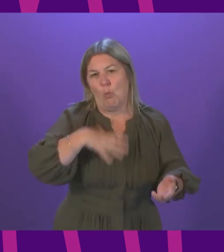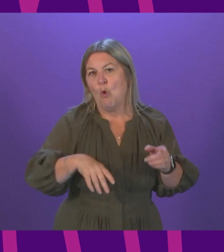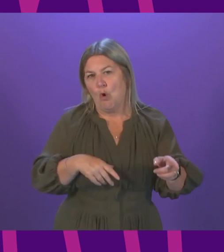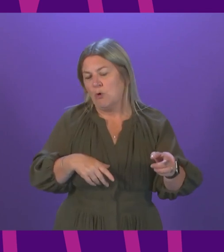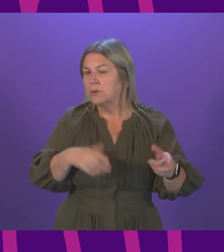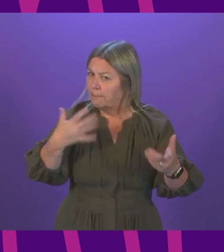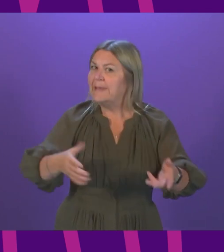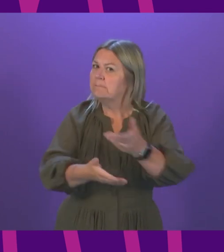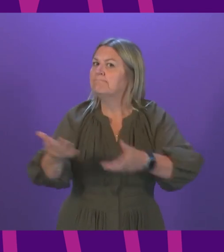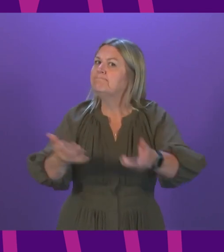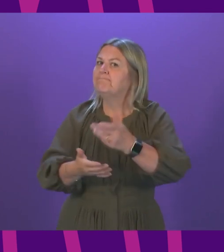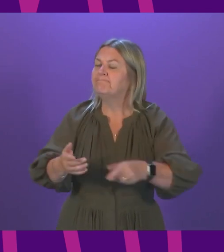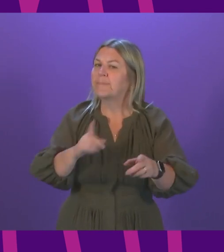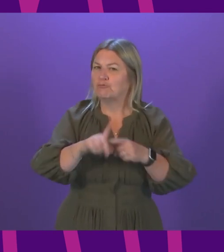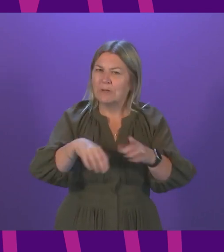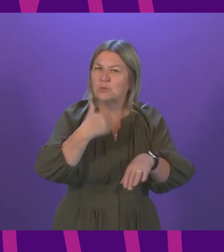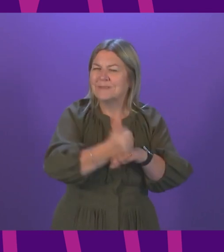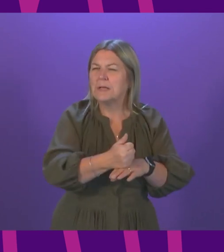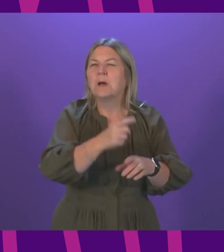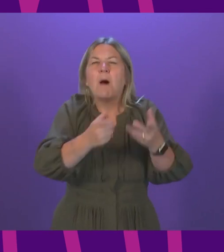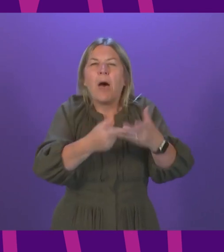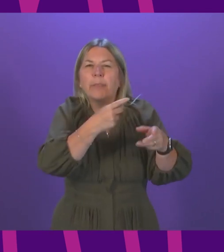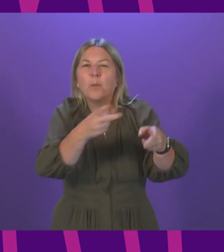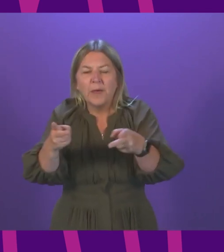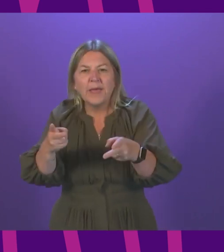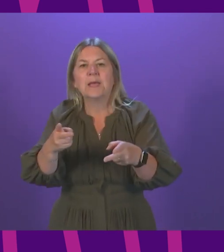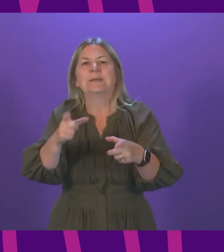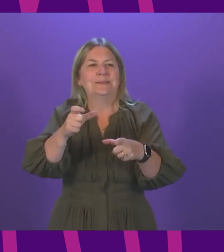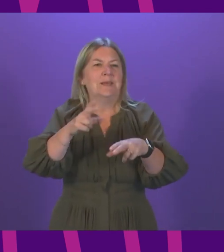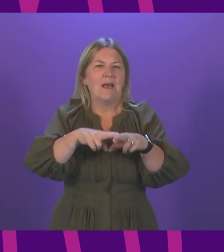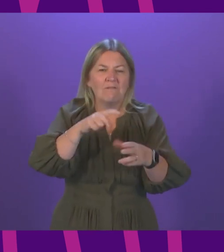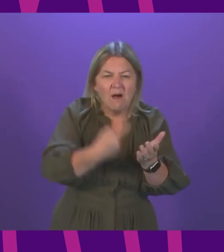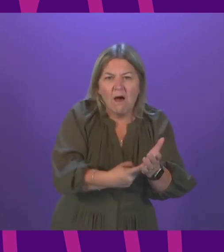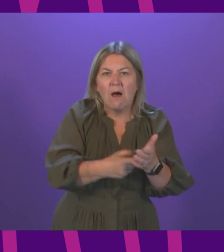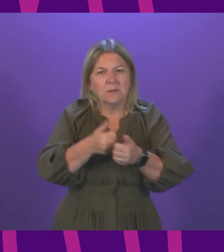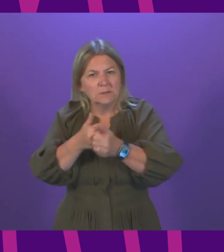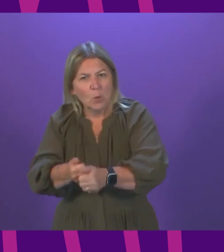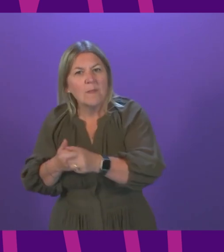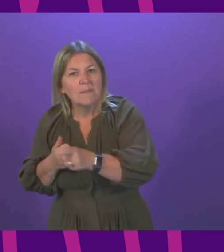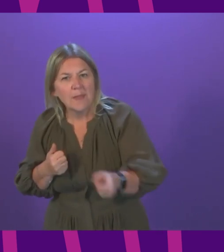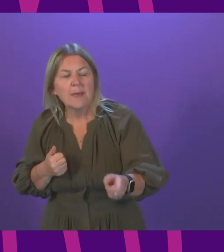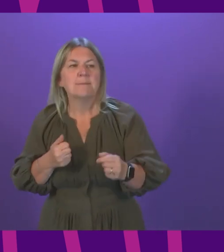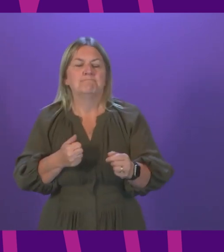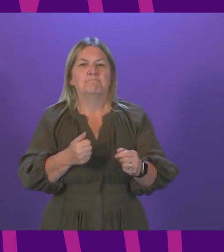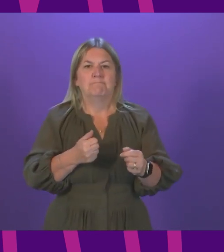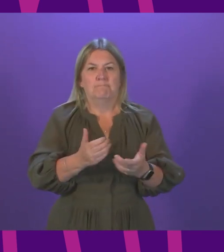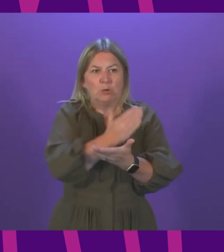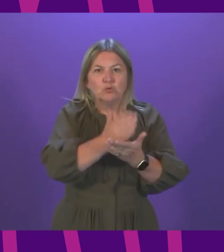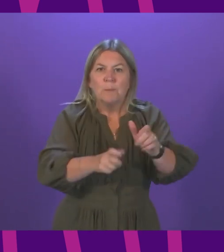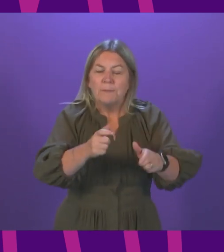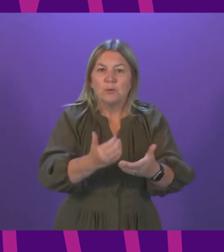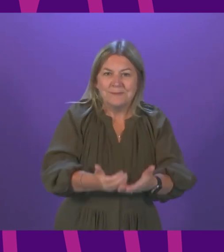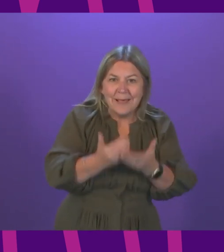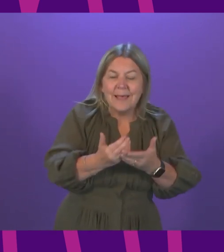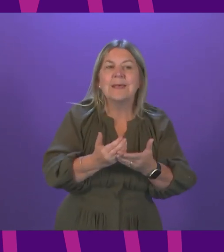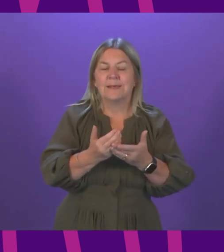discussions about implementing some digital solutions to support CFRs and keeping patients safe within the ambulance when the ambulance